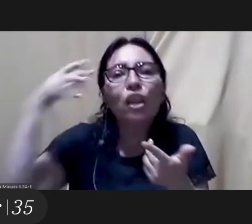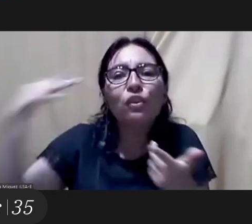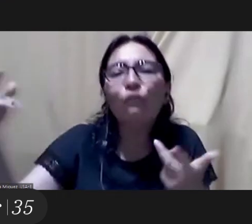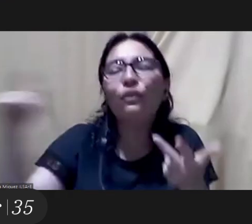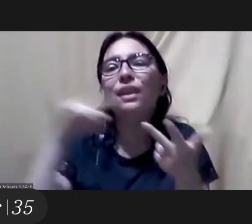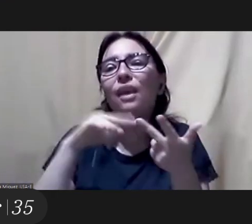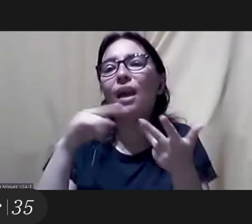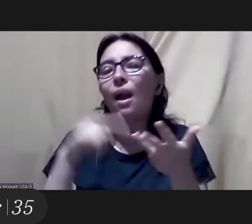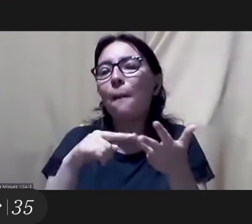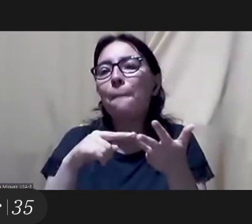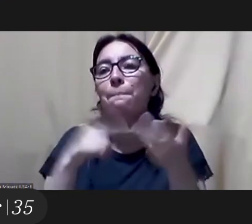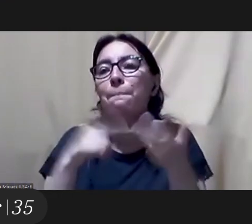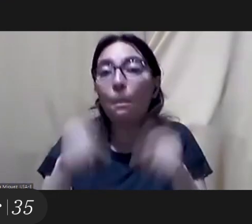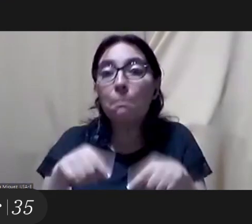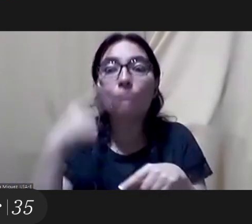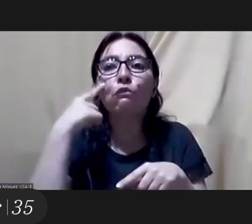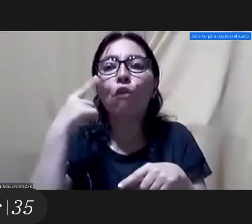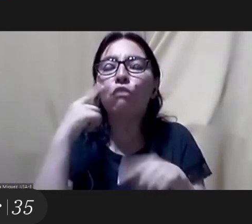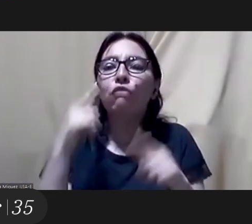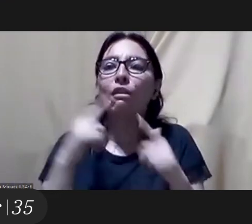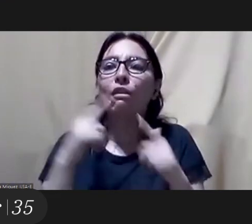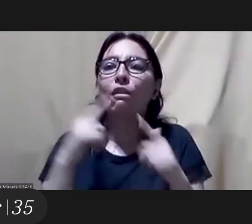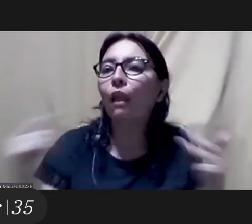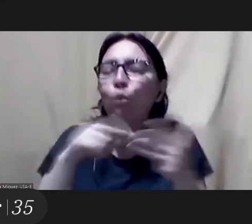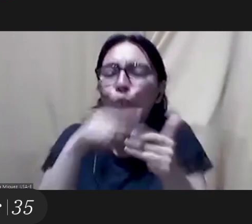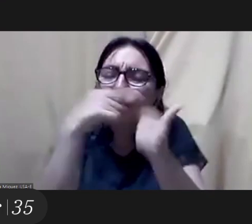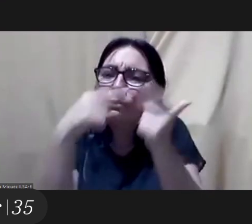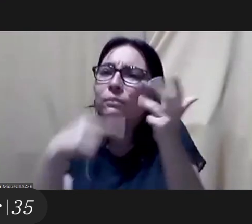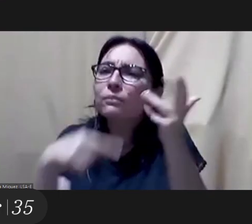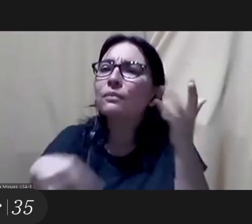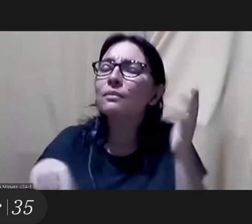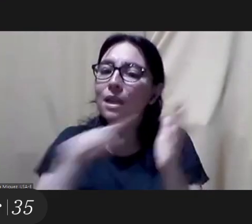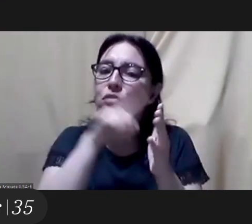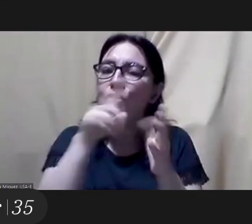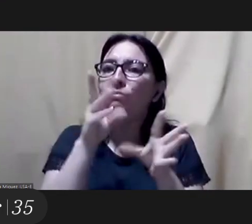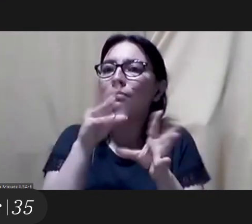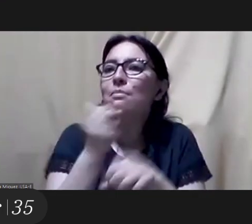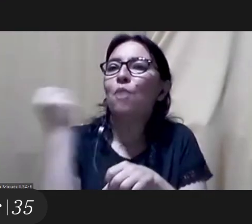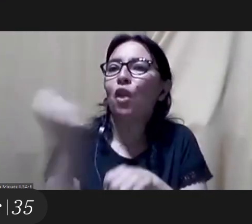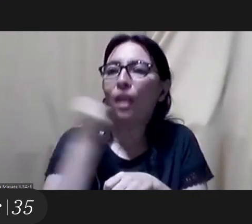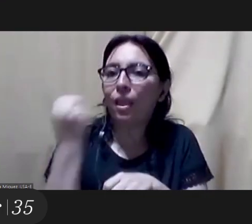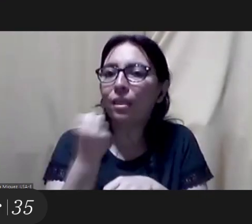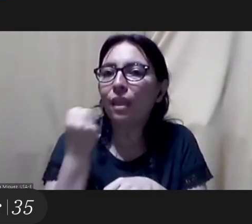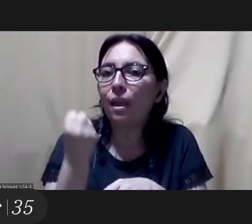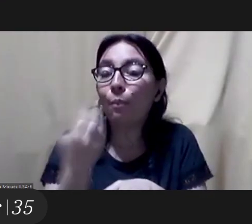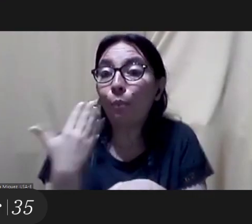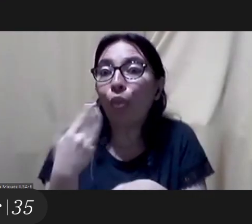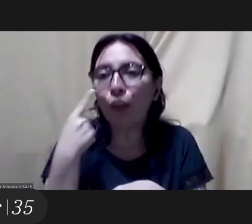philosophies, the literature, to think of all the different aspects.